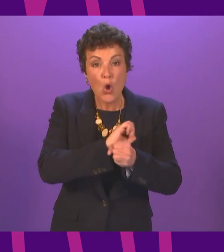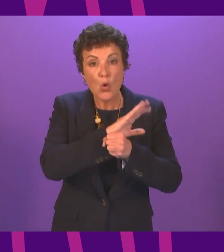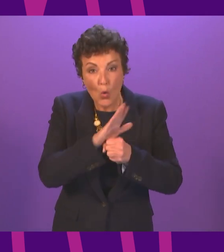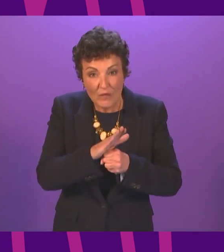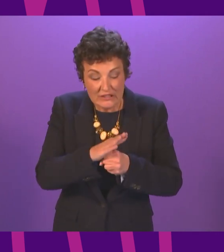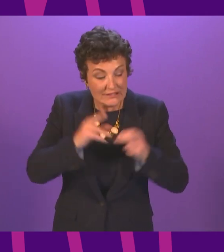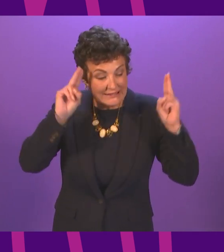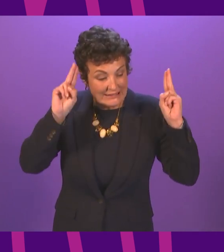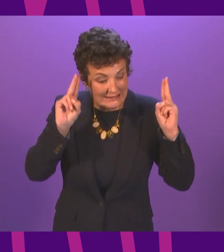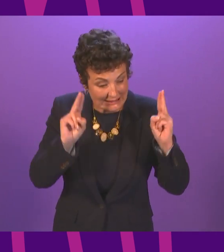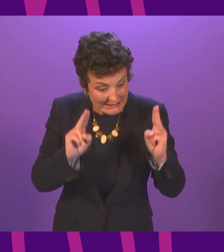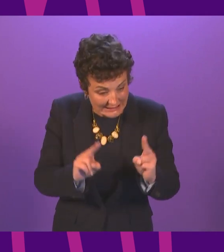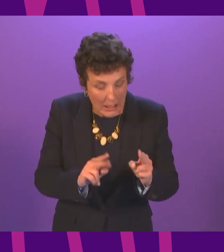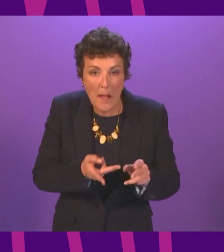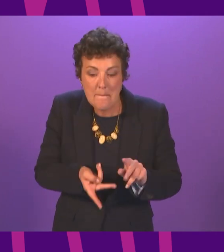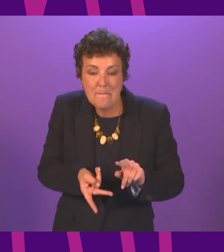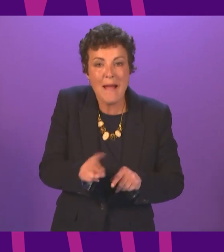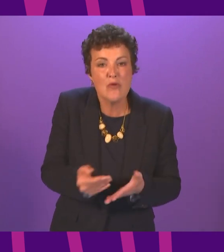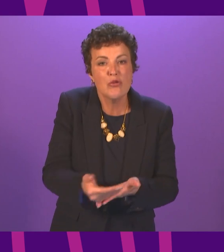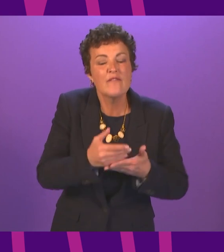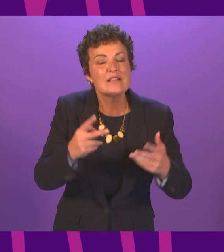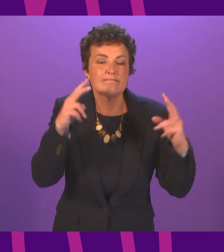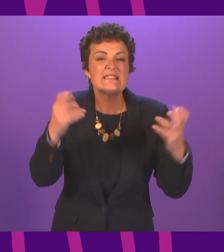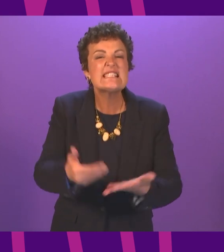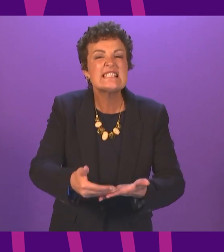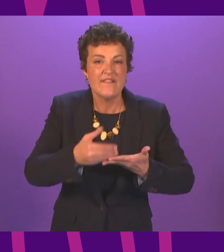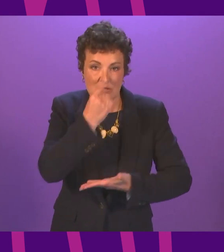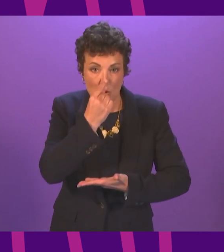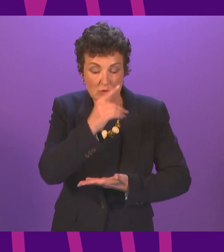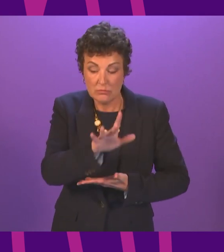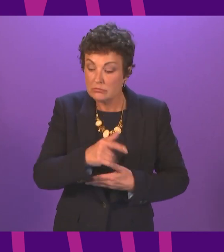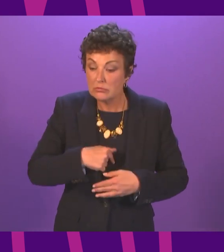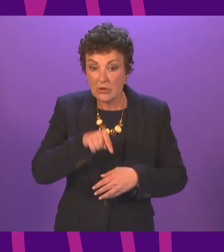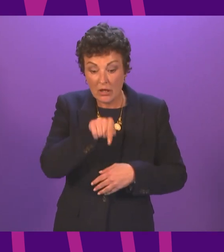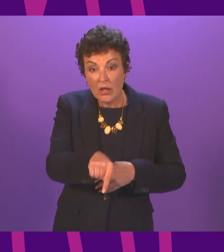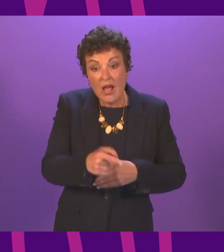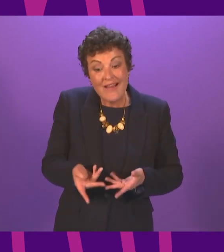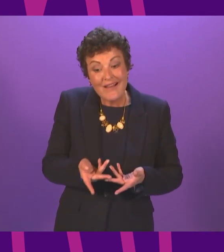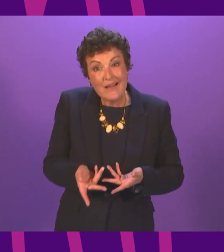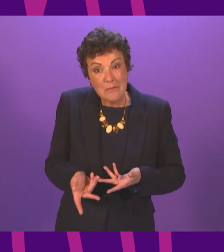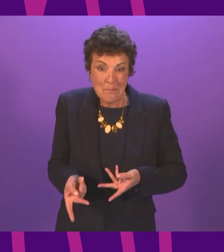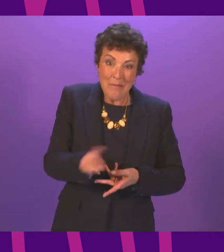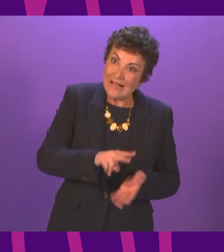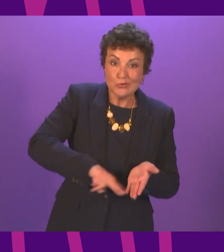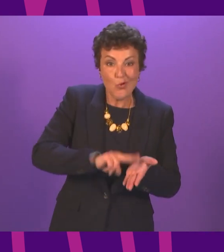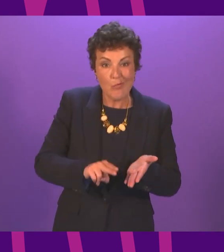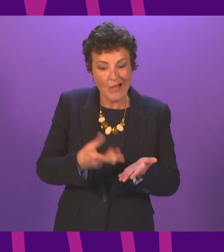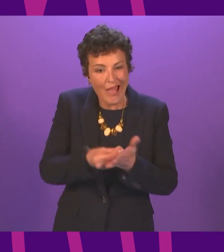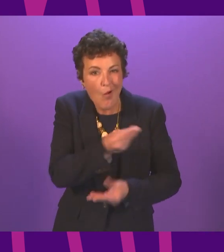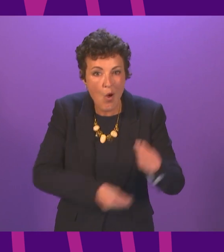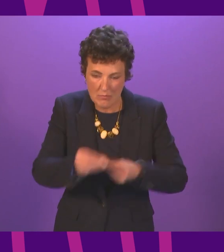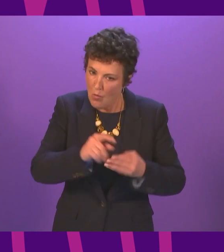safely as we can. Alongside our work on recovery, we will take rapid action to boost jobs, tackle the climate crisis,